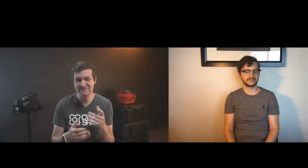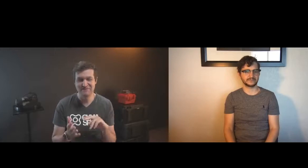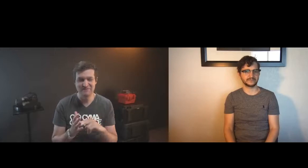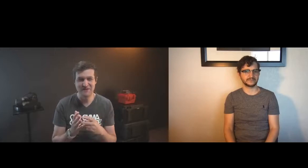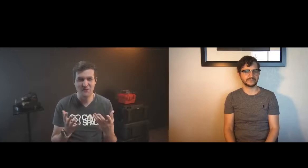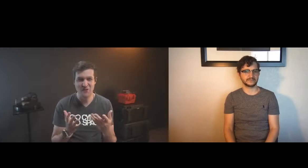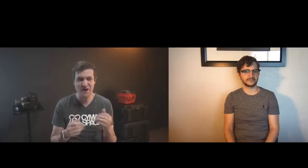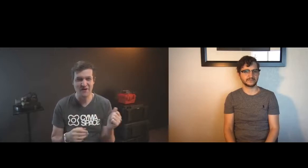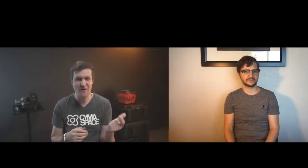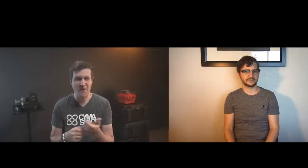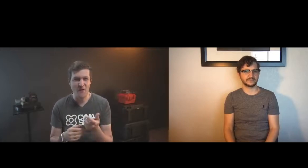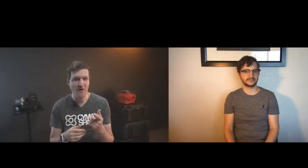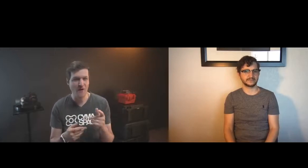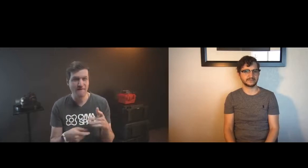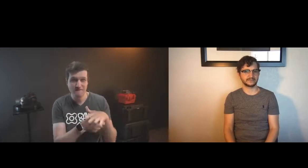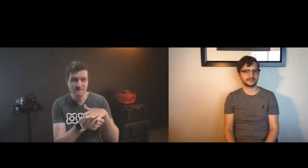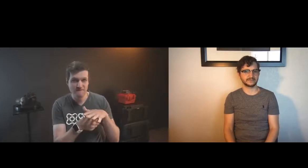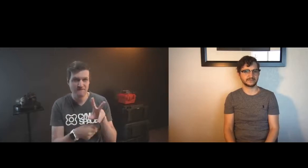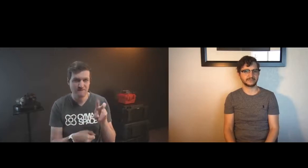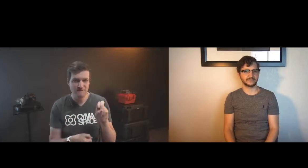and really you know with covid 19